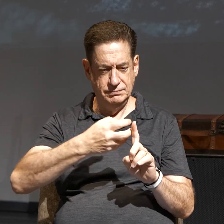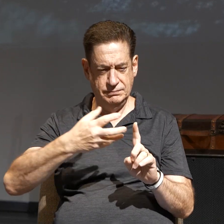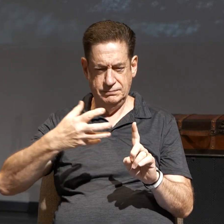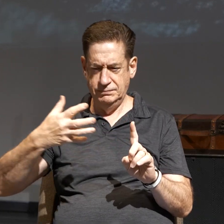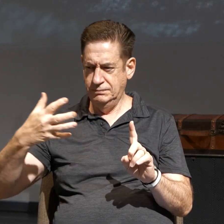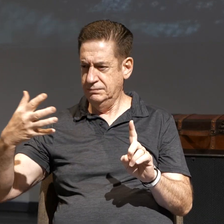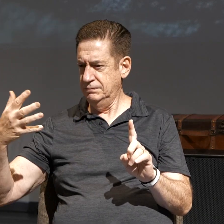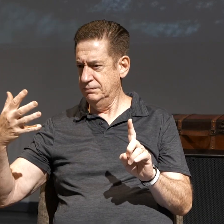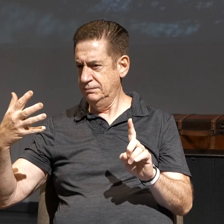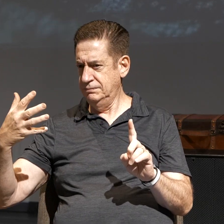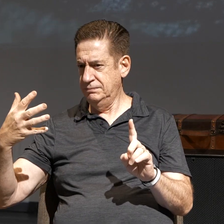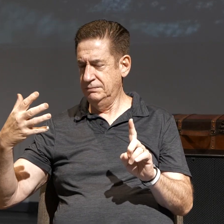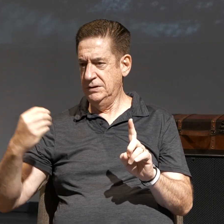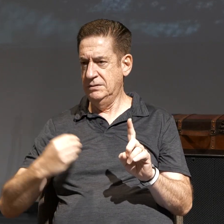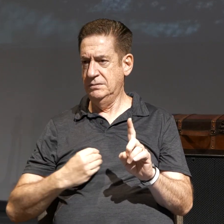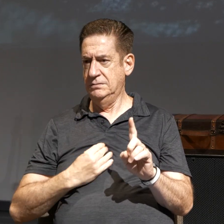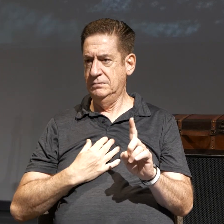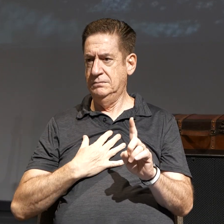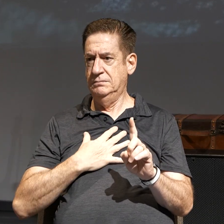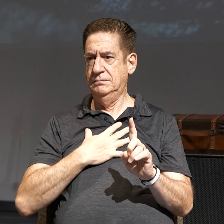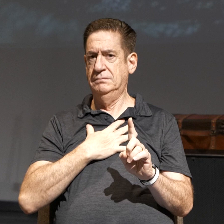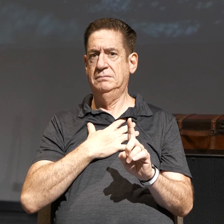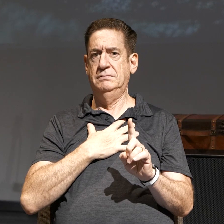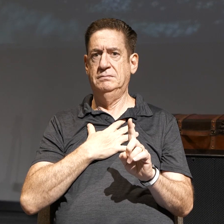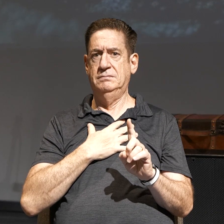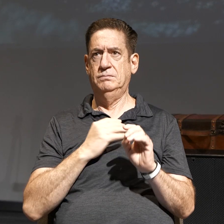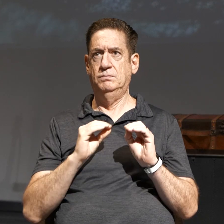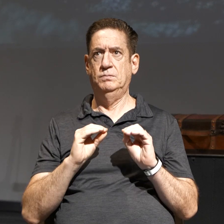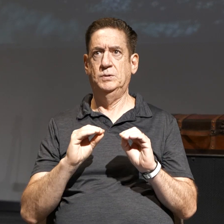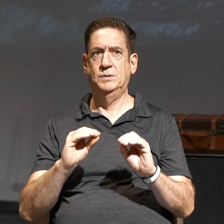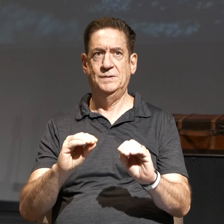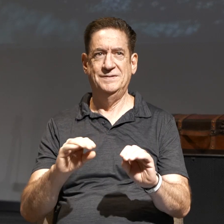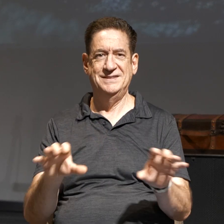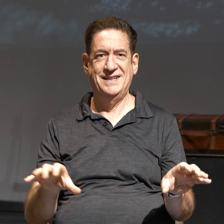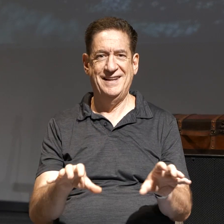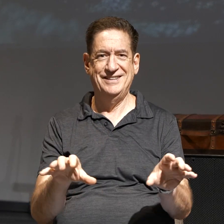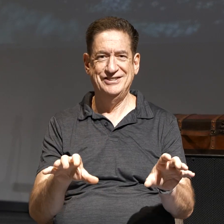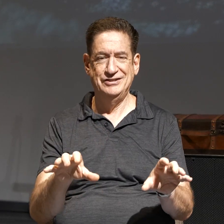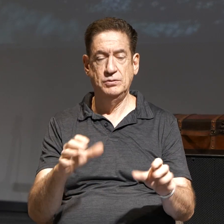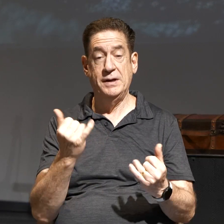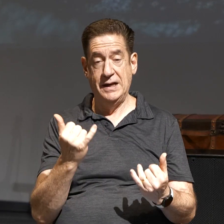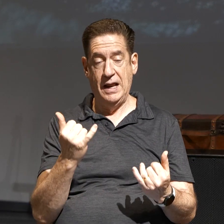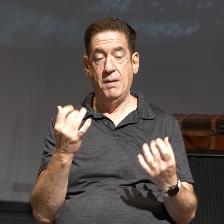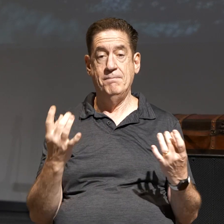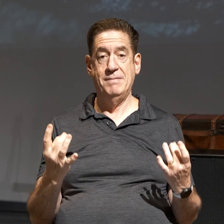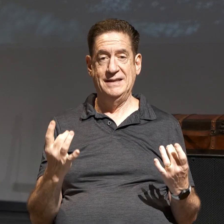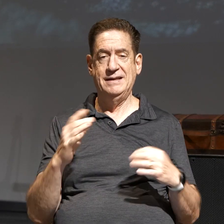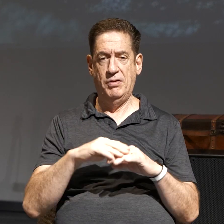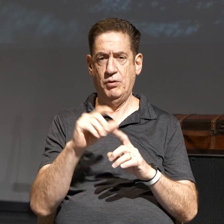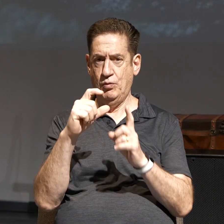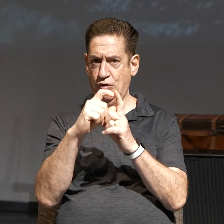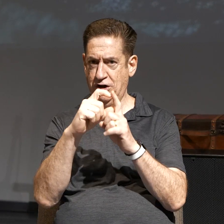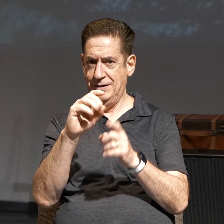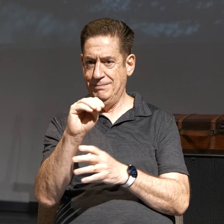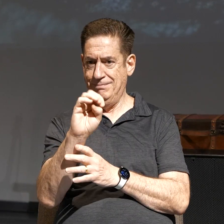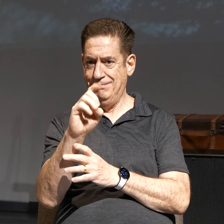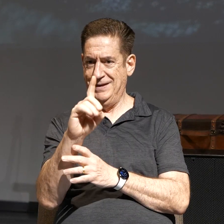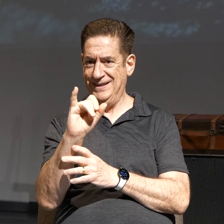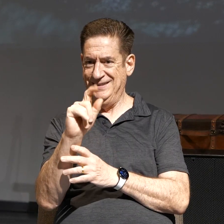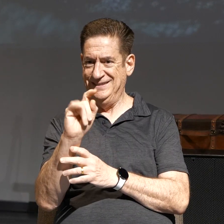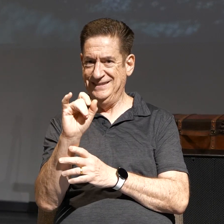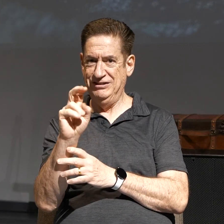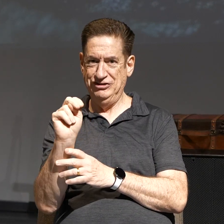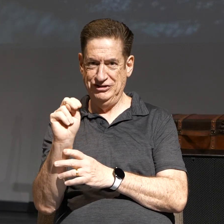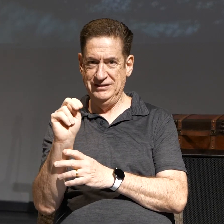and moves you to action. So, think about this. Let's meditate on the word meditation. It is moving a biblical truth